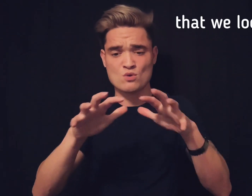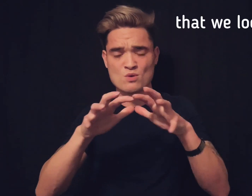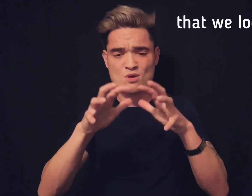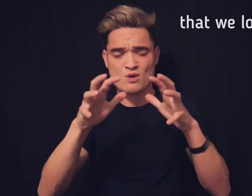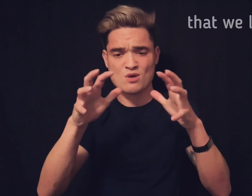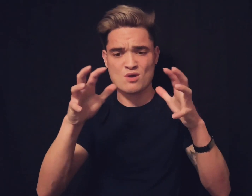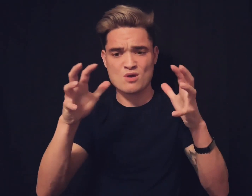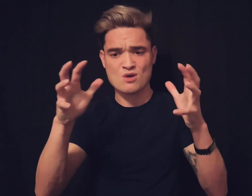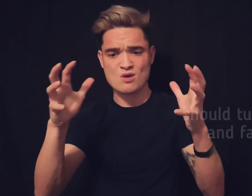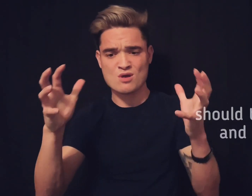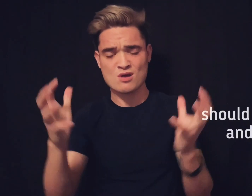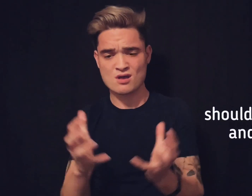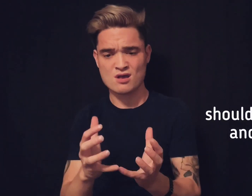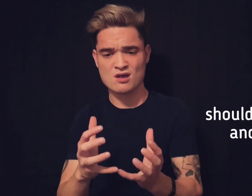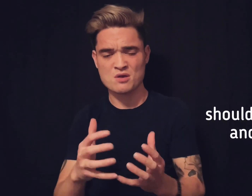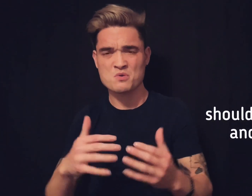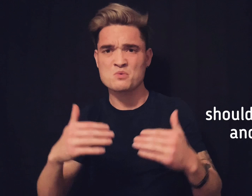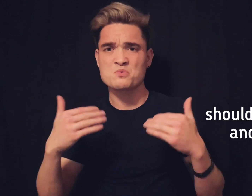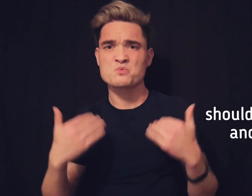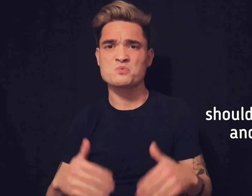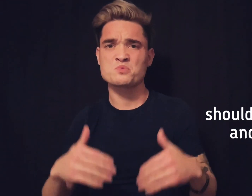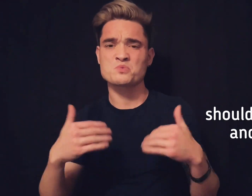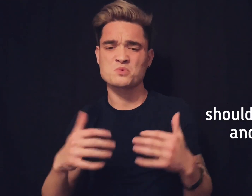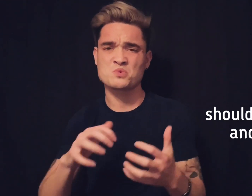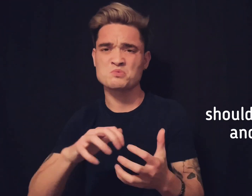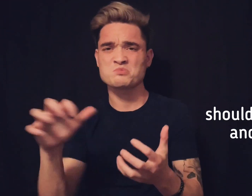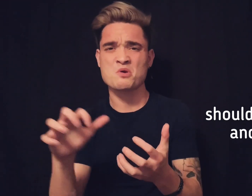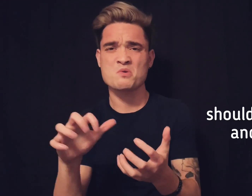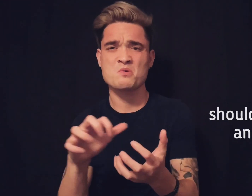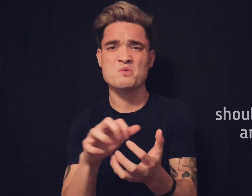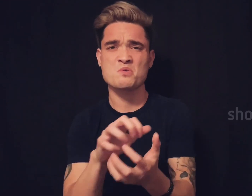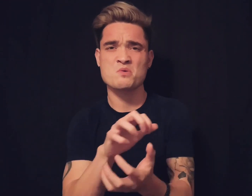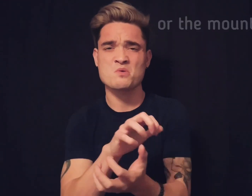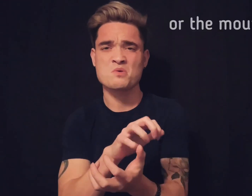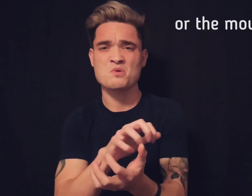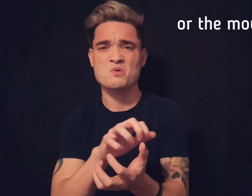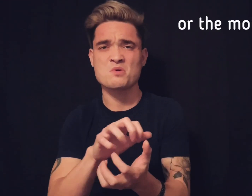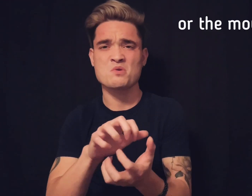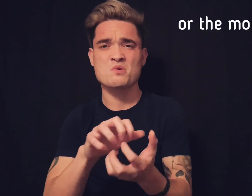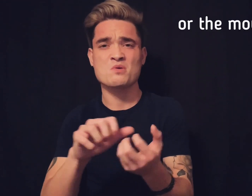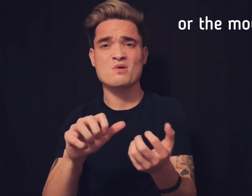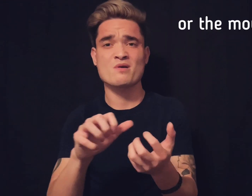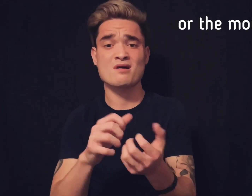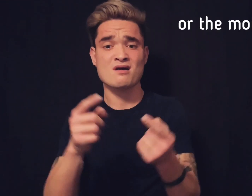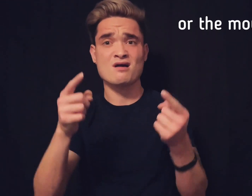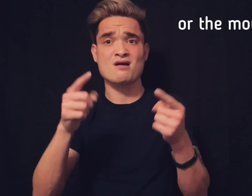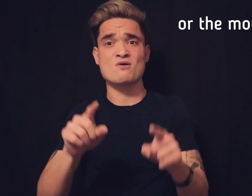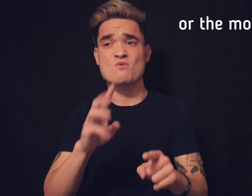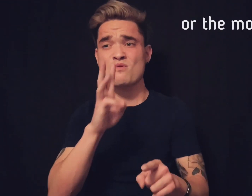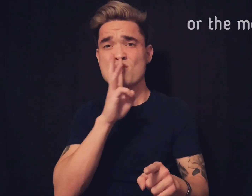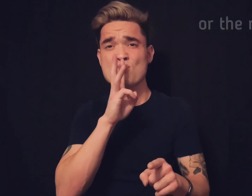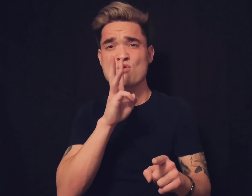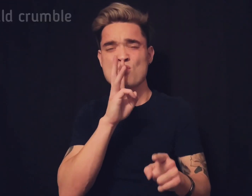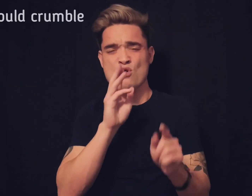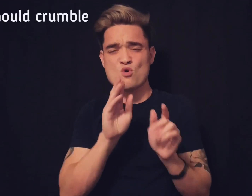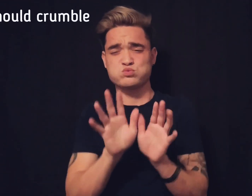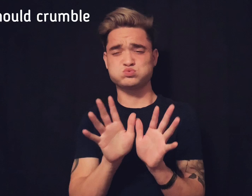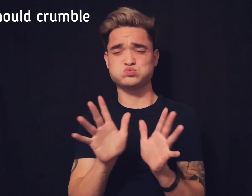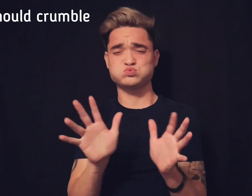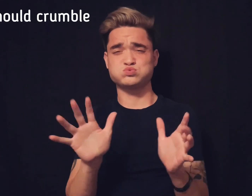Should tumble and fall Or the mountain should crumble